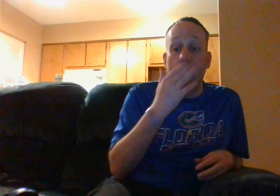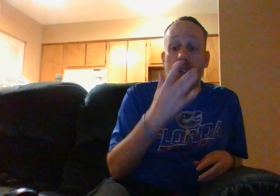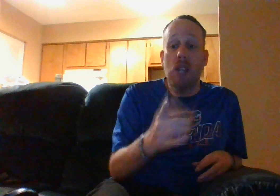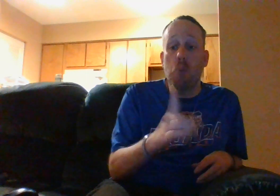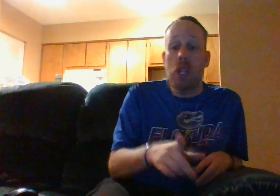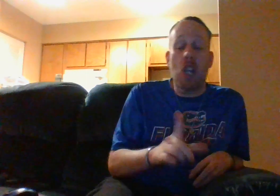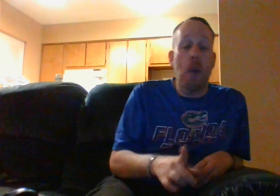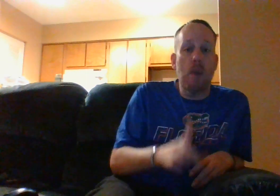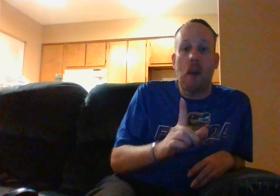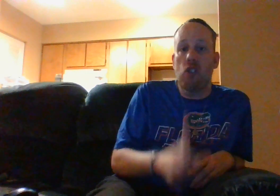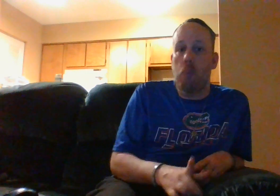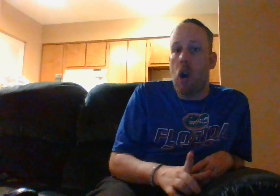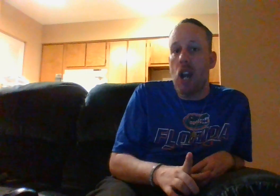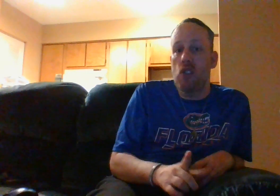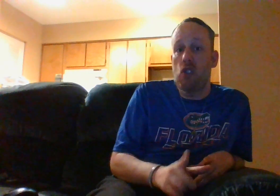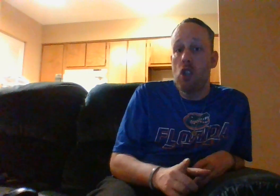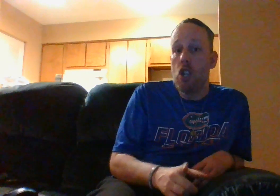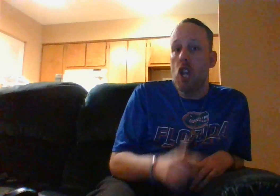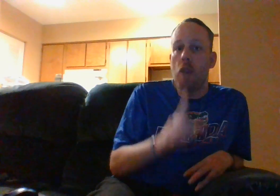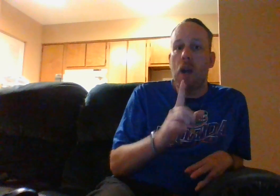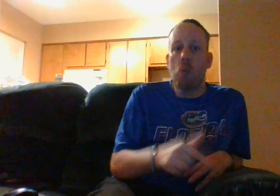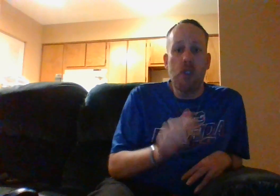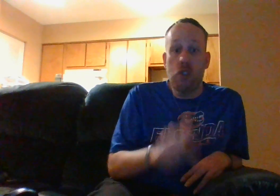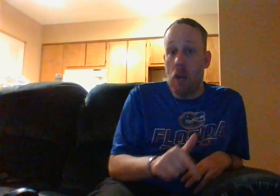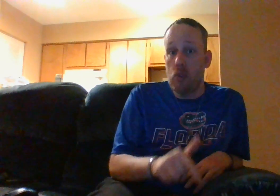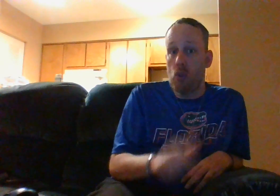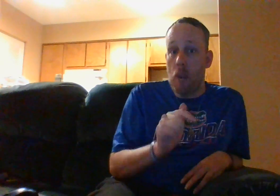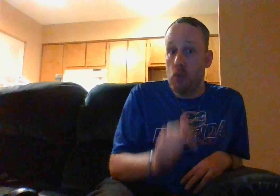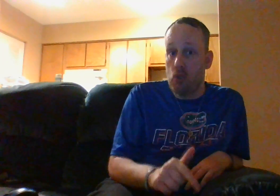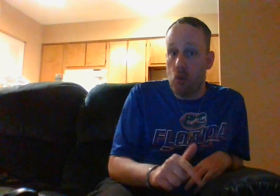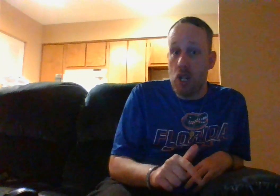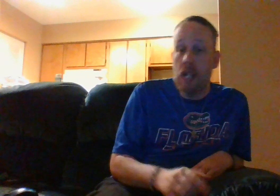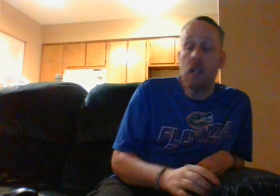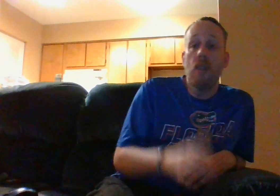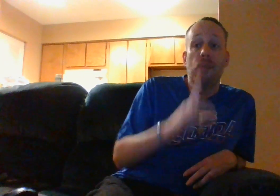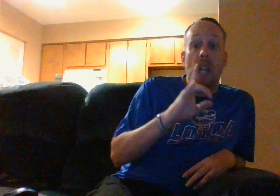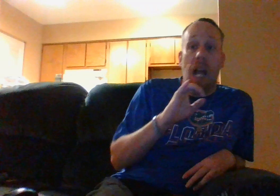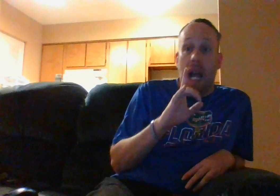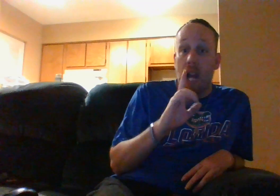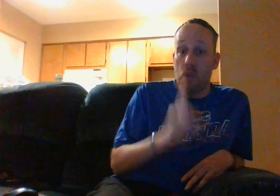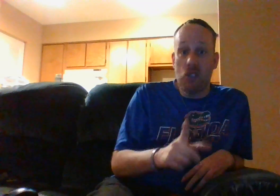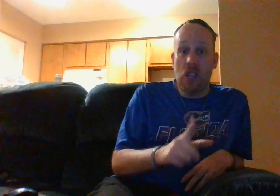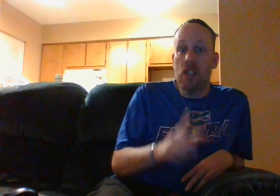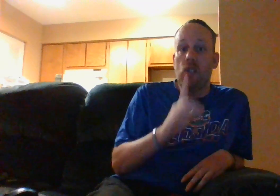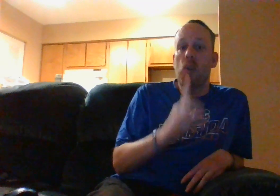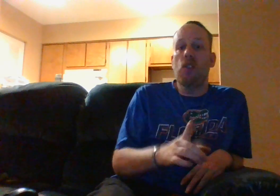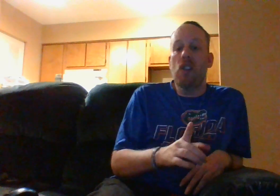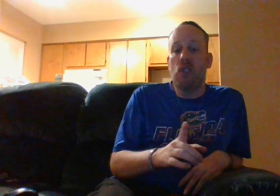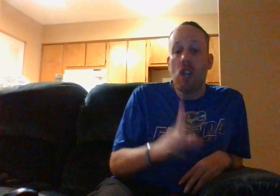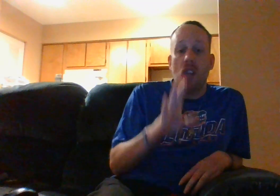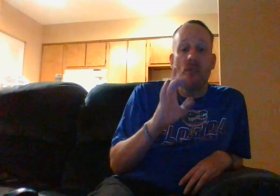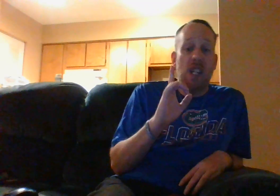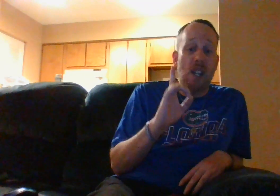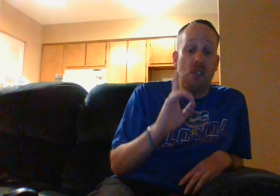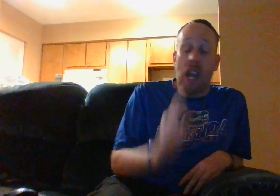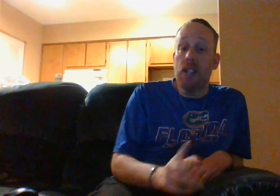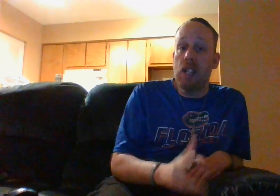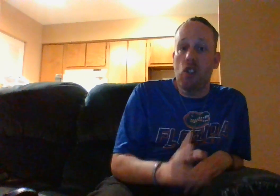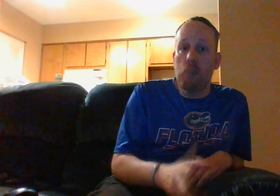one thing really caught me by surprise about what this episode episode three i want to say this i want to say this because i think this